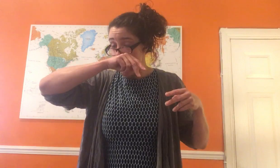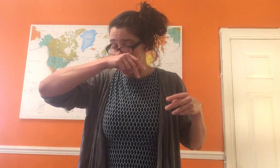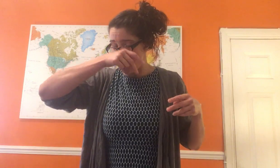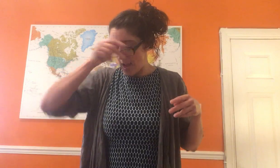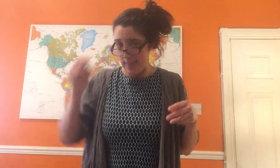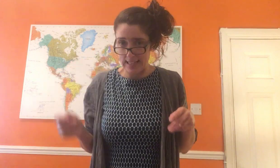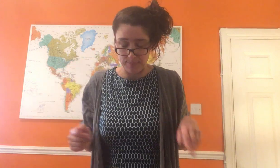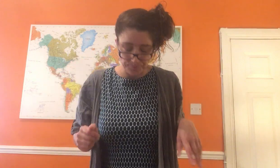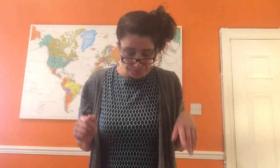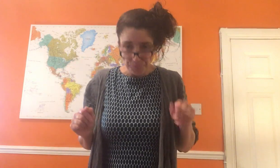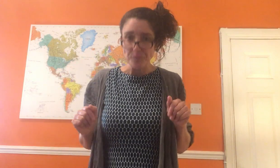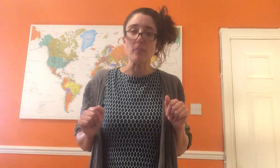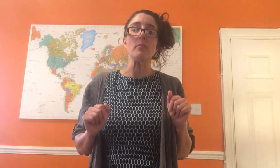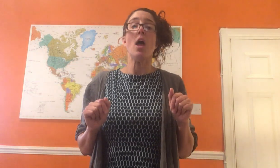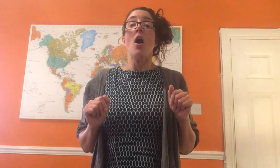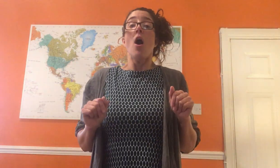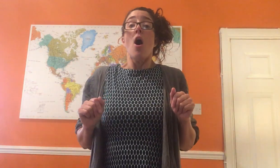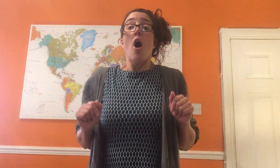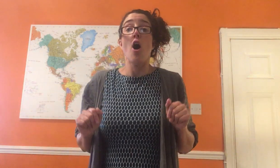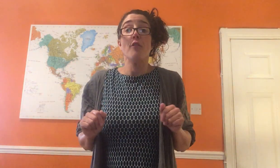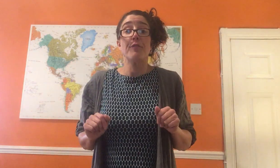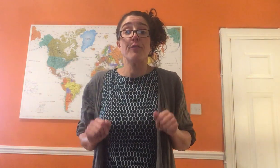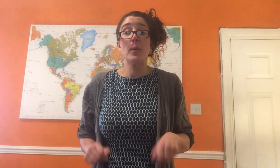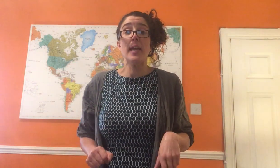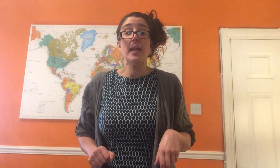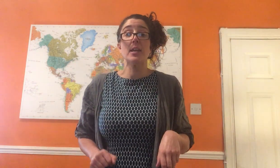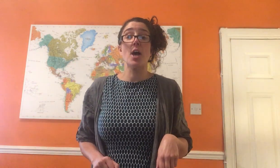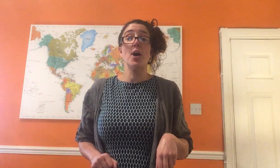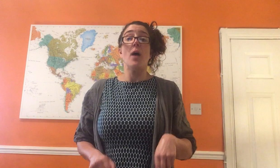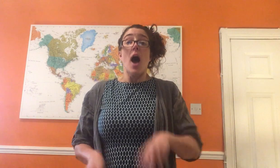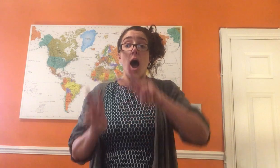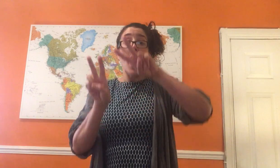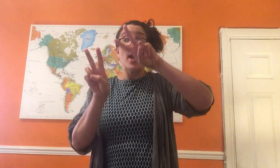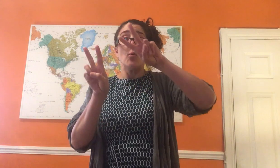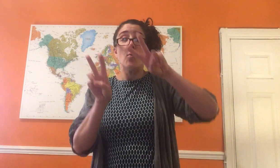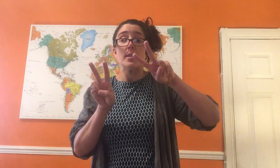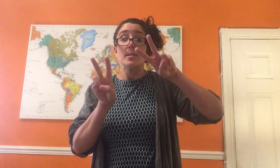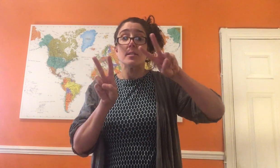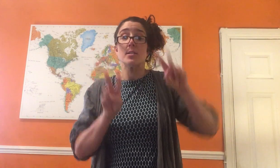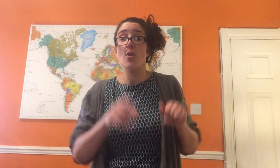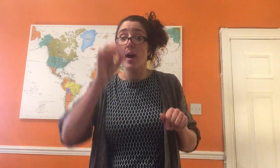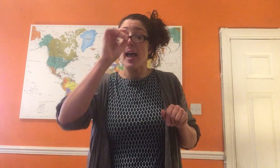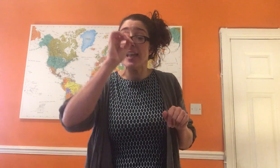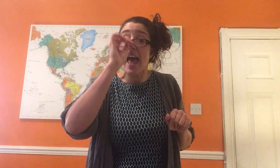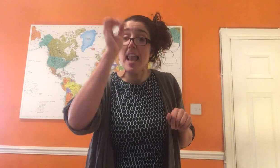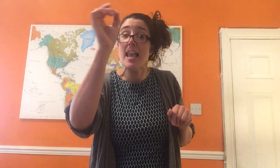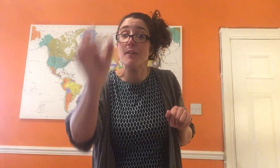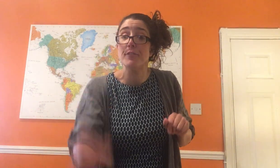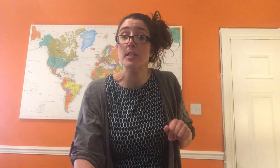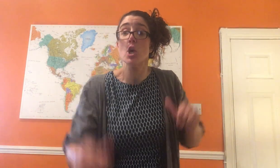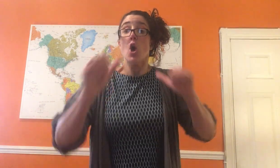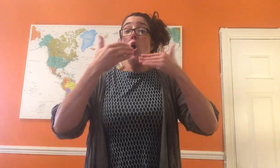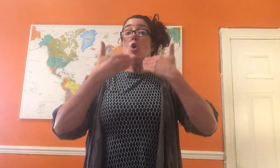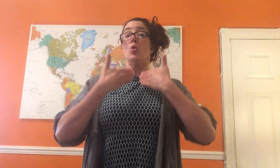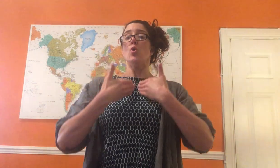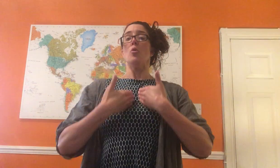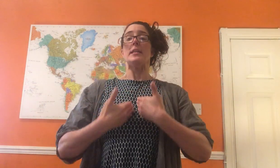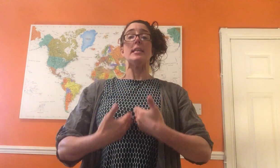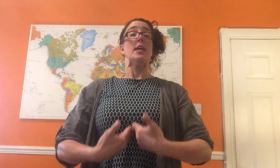Let's try that. Off we go. I once saw an elephant. Ooh, but he